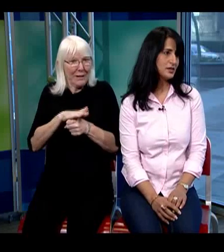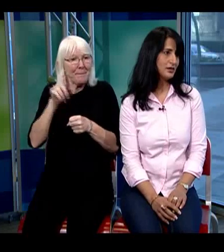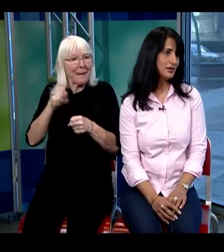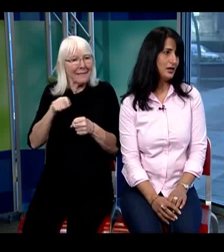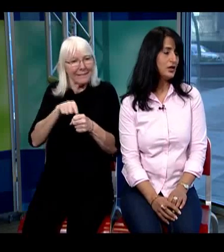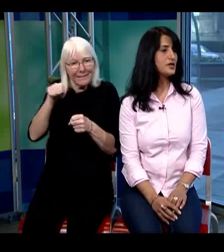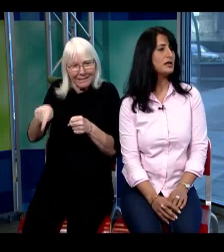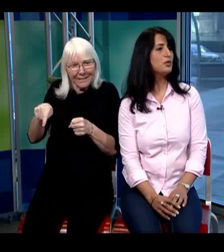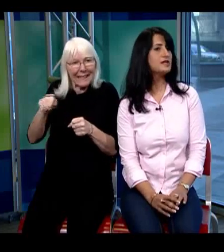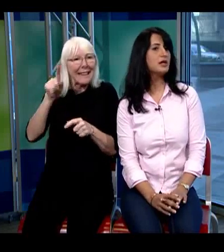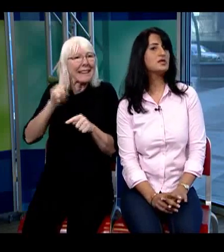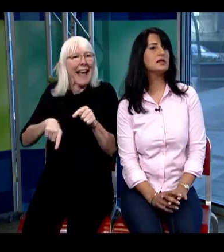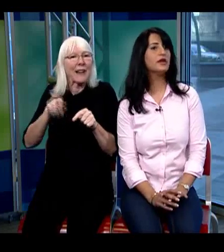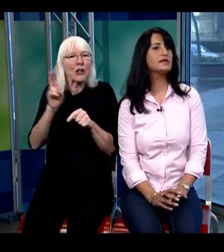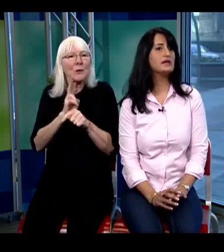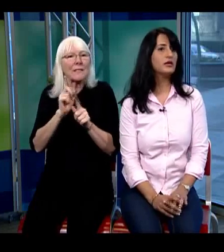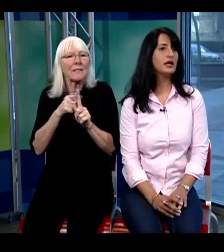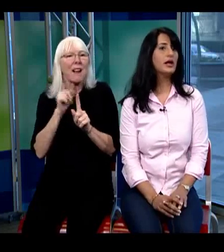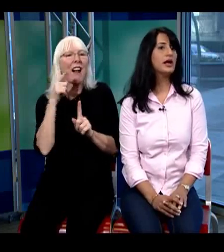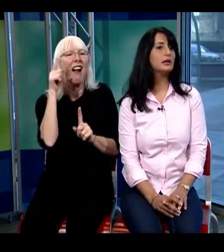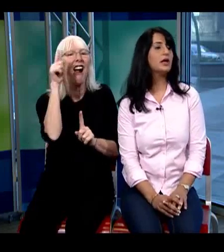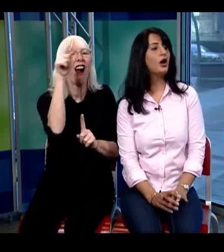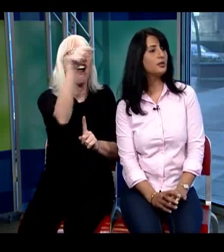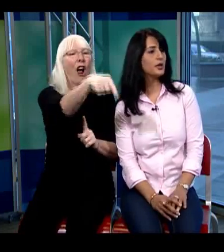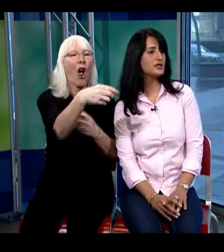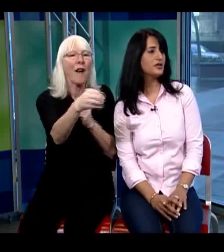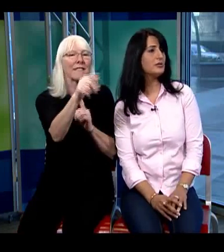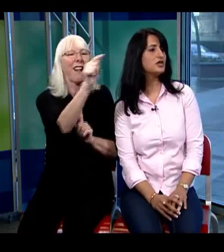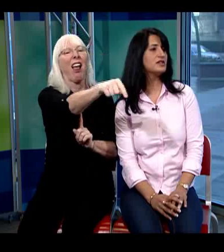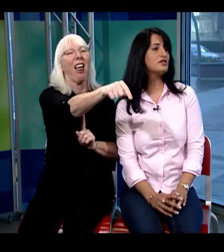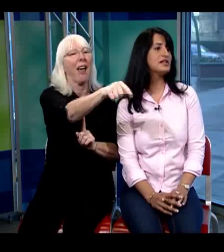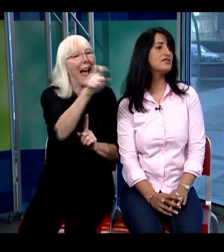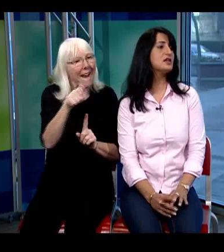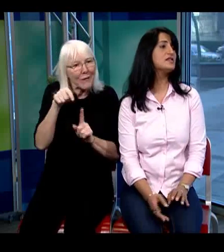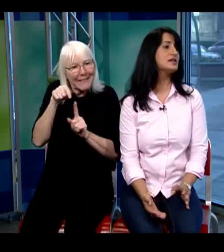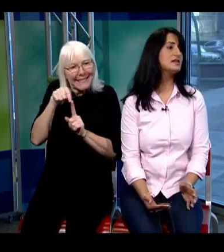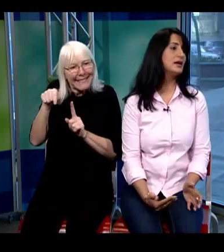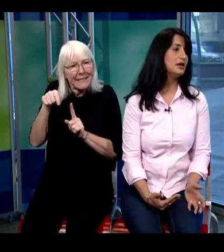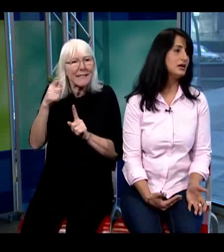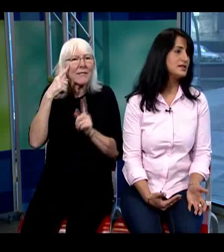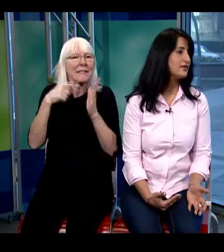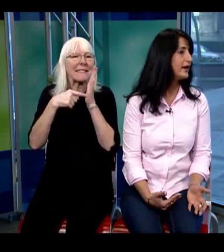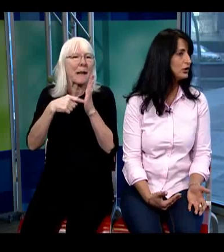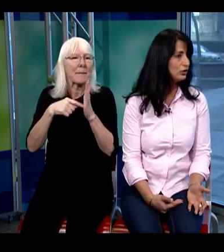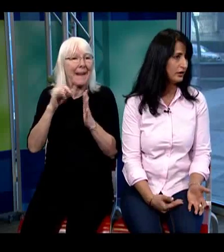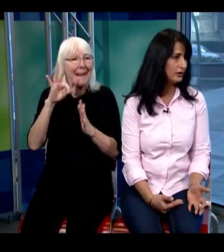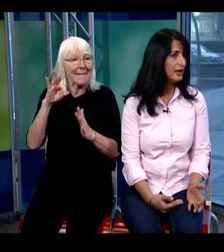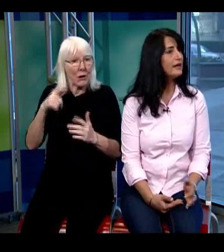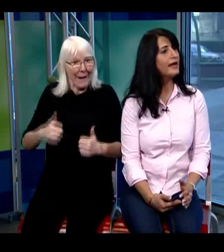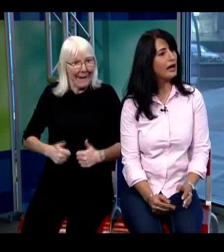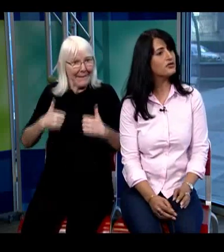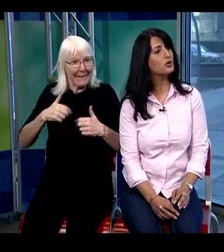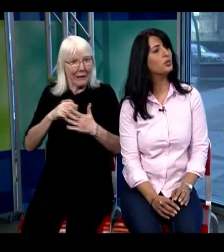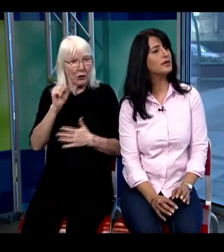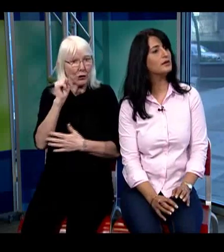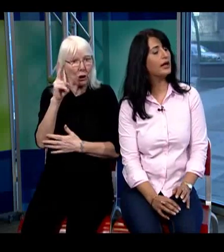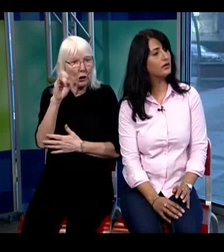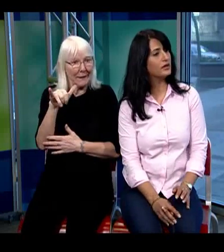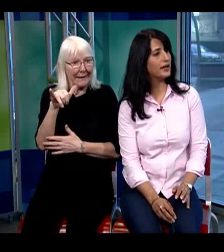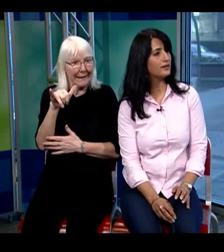so someone say who's living in surrey it'll be hard pressed for them to receive services in say vancouver they have to go within the area that